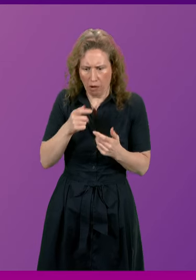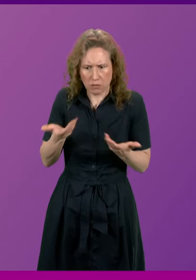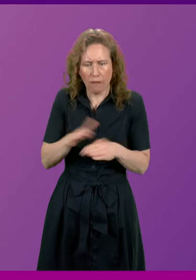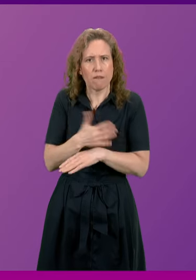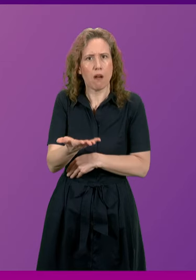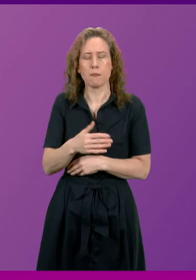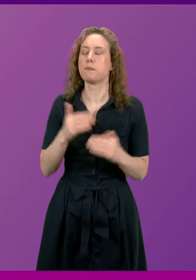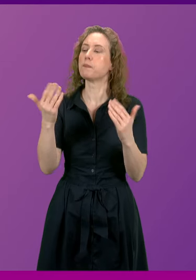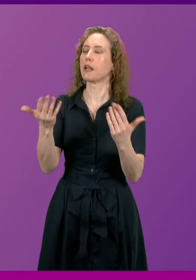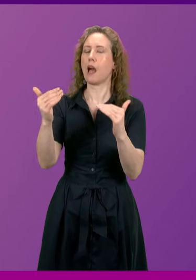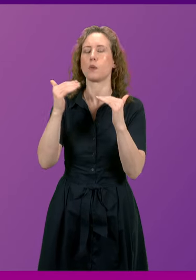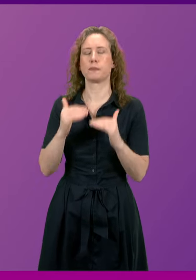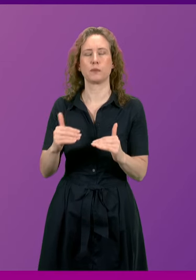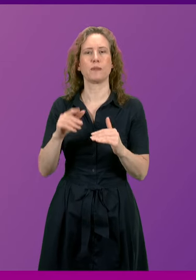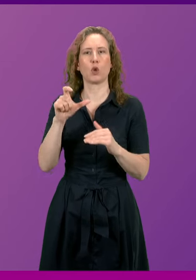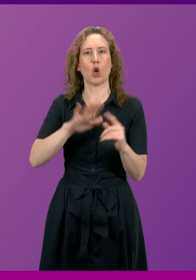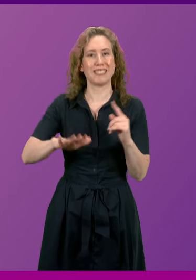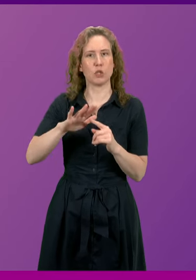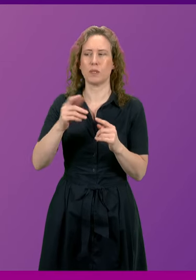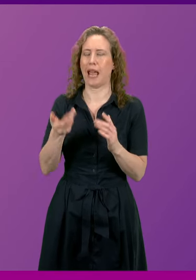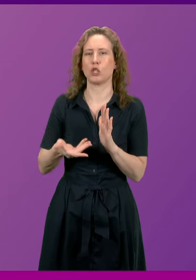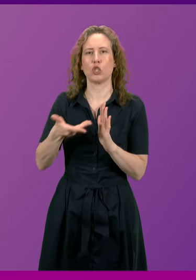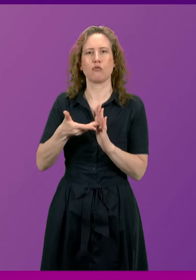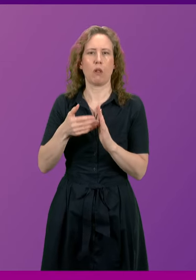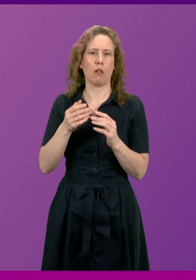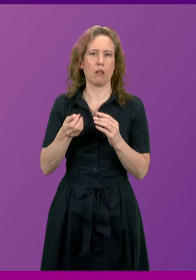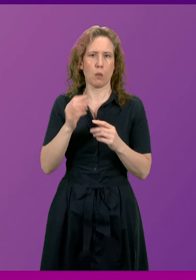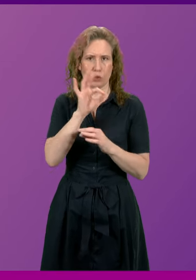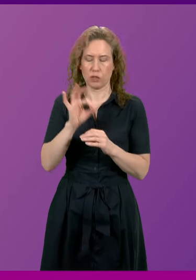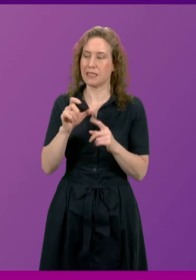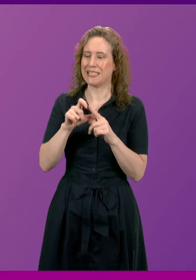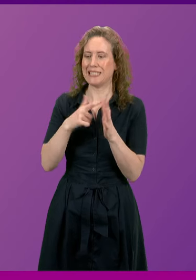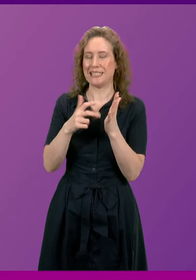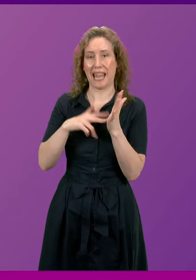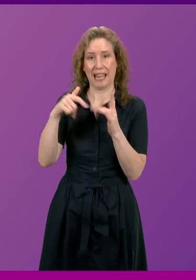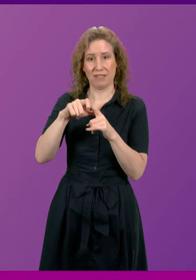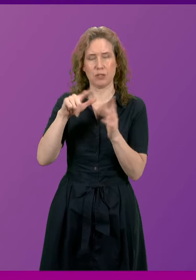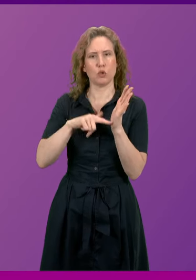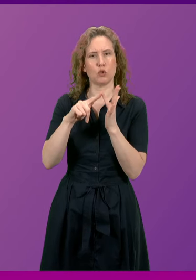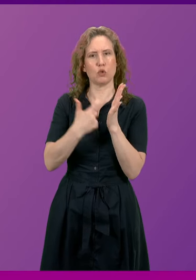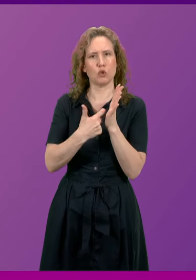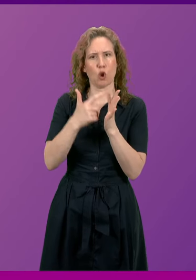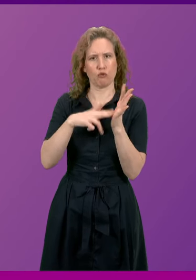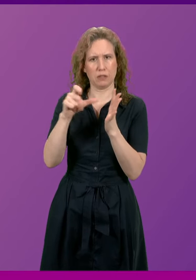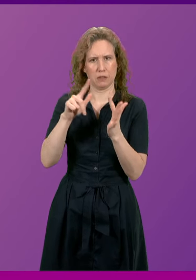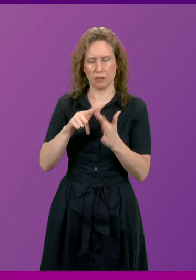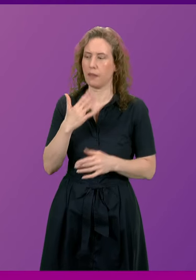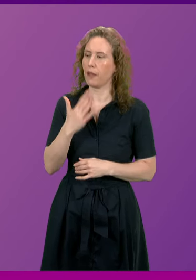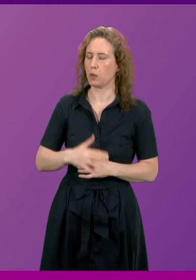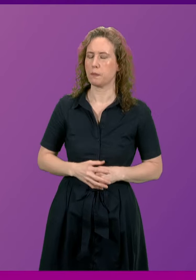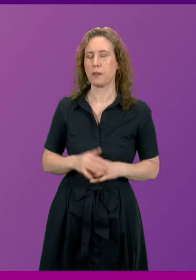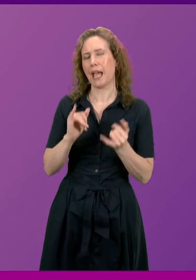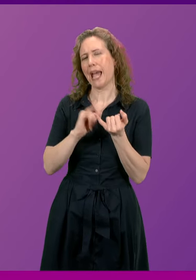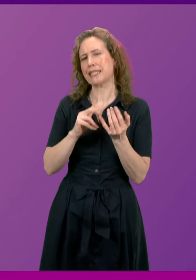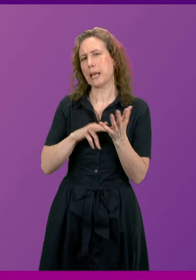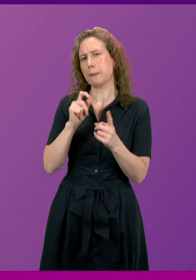We move to constituency and general supplementaries and I call David Torrance. Thank you, President and Officer. The